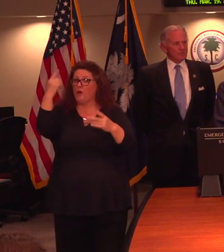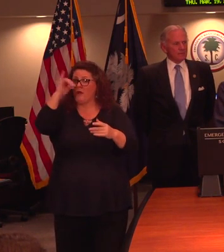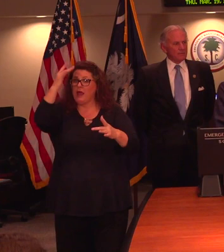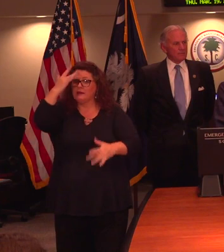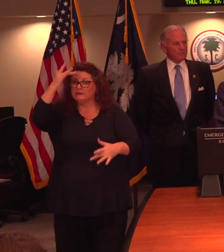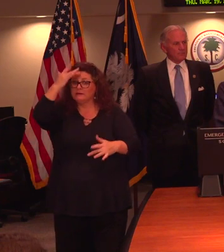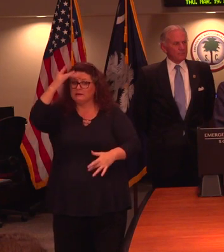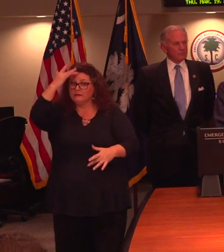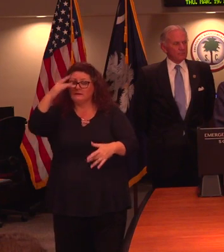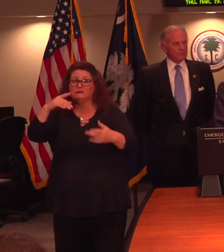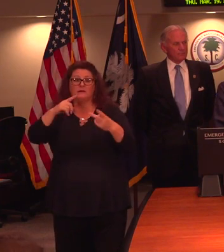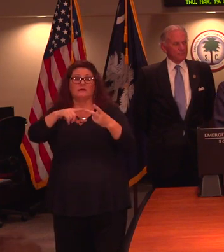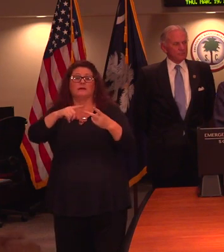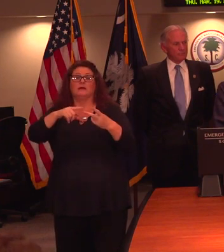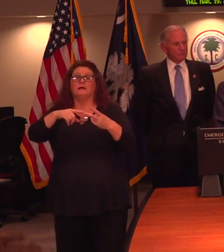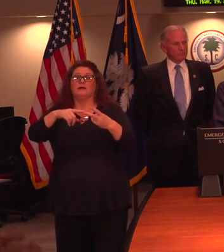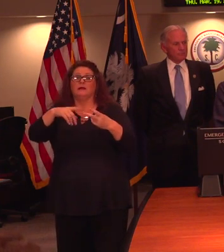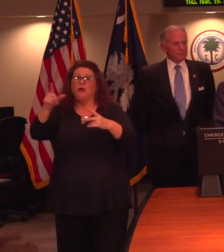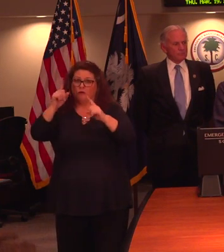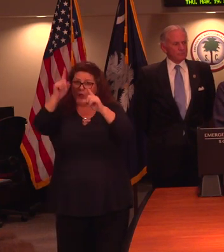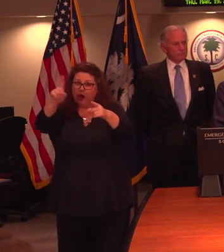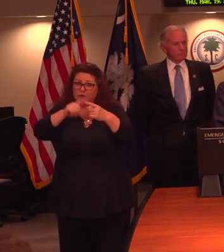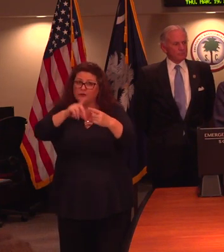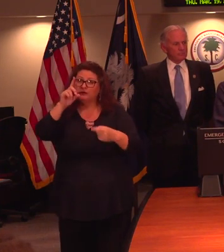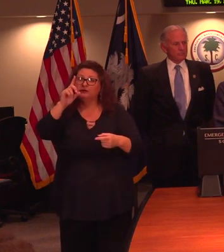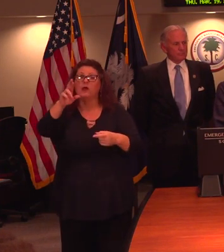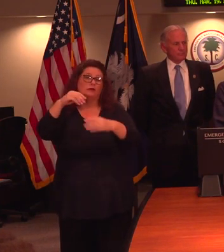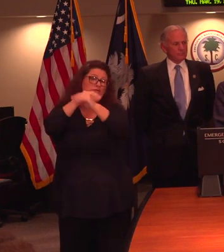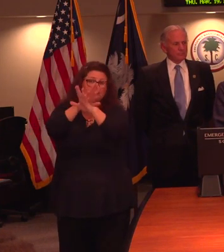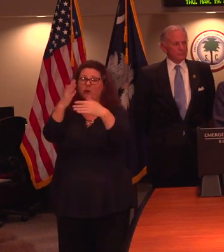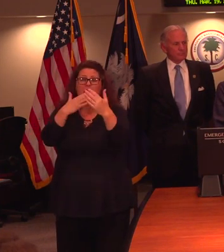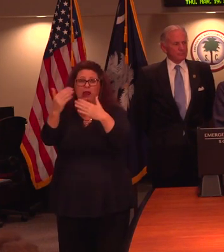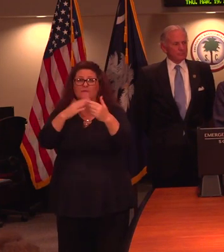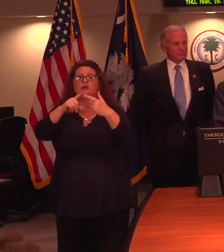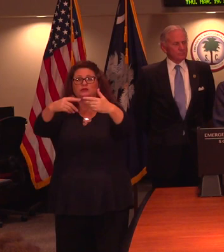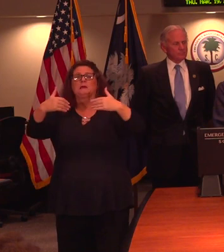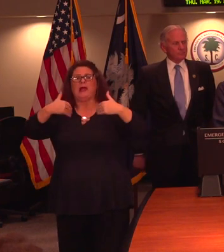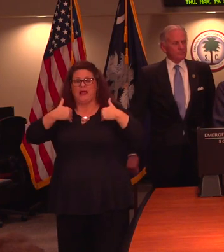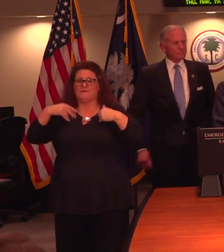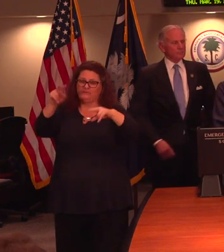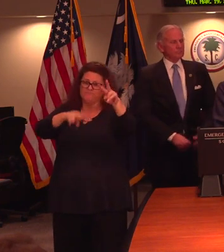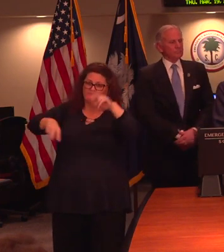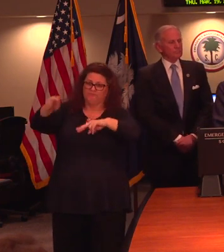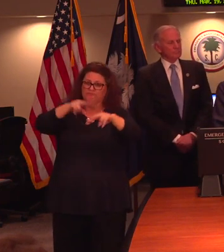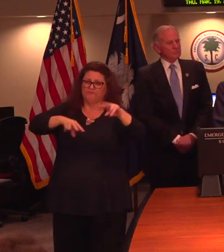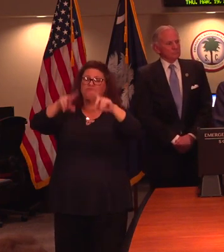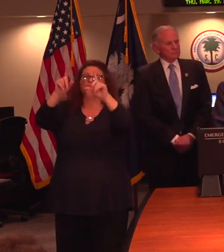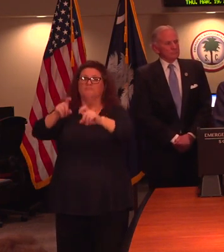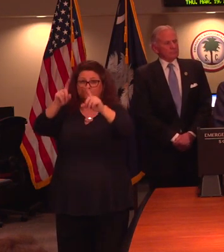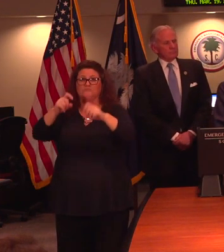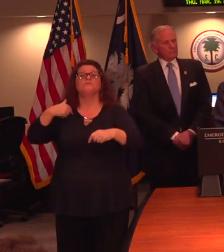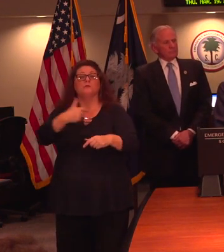present and to seek health care so that they can be evaluated and tested. So we expect to see